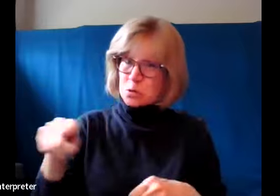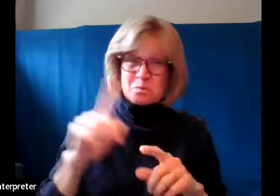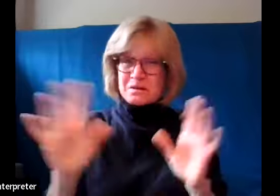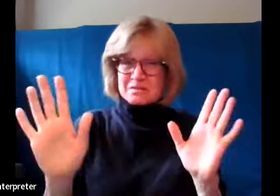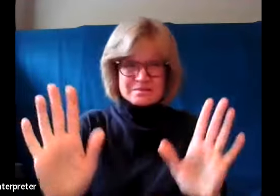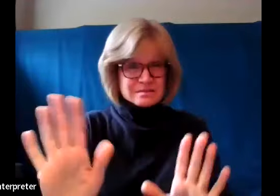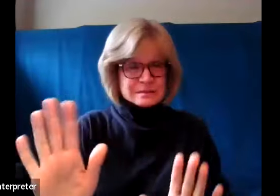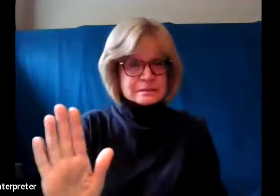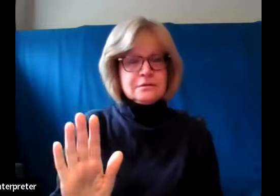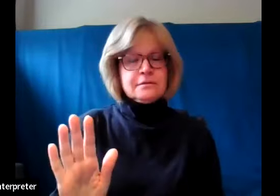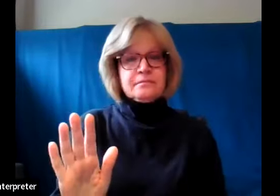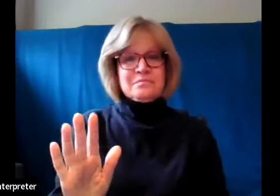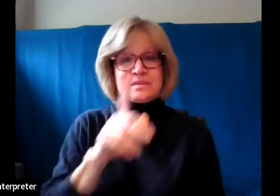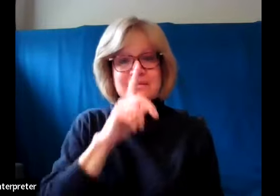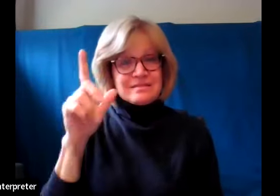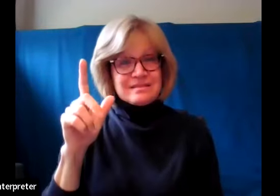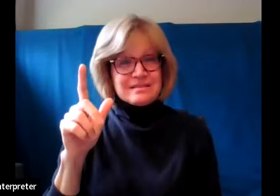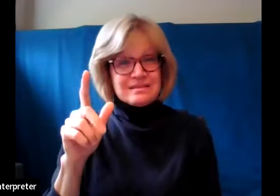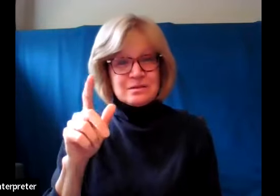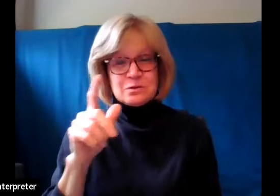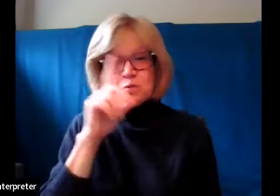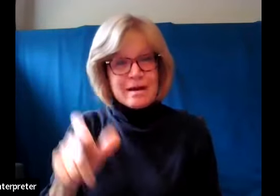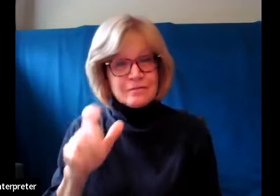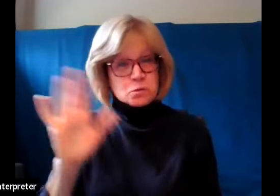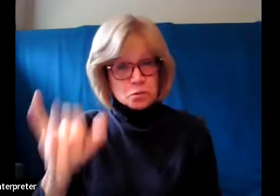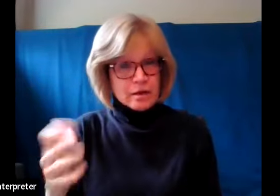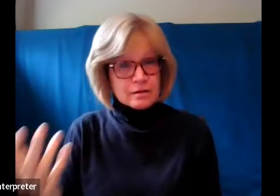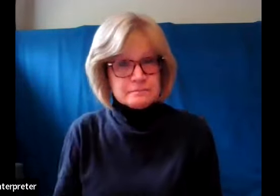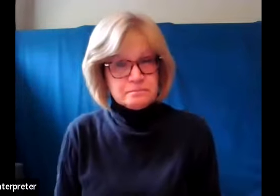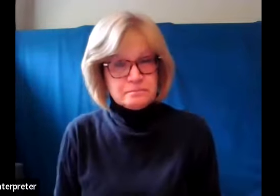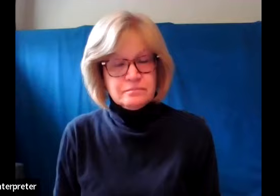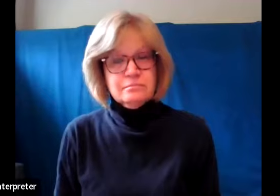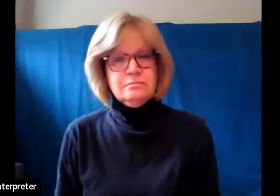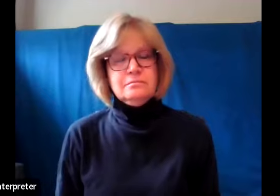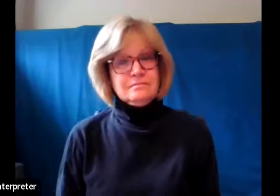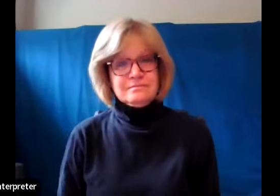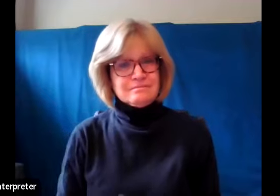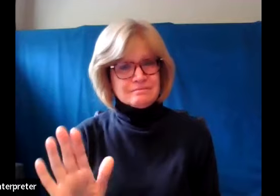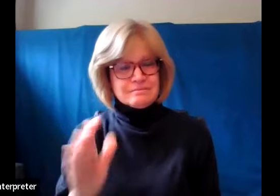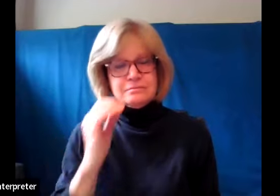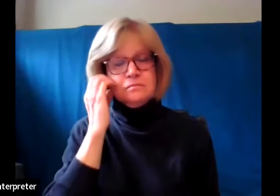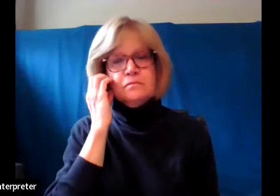that that isn't necessarily how it has to go down. Okay.